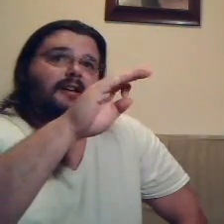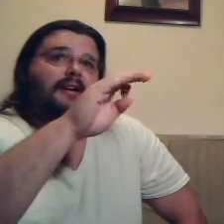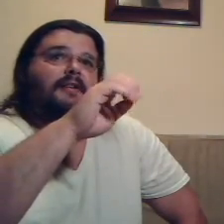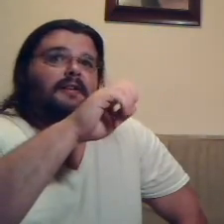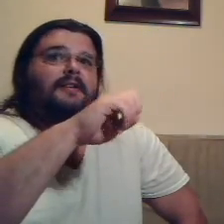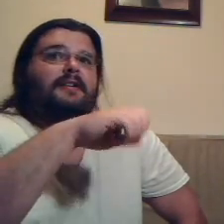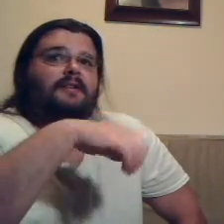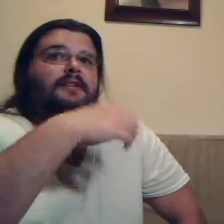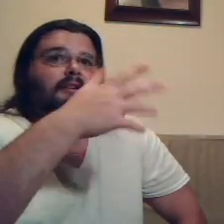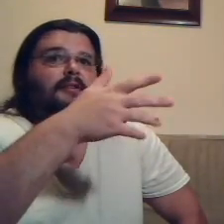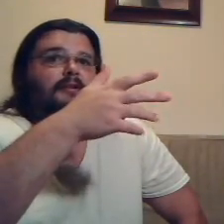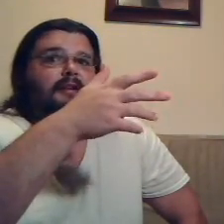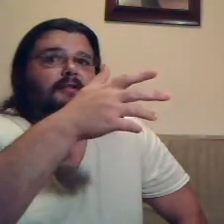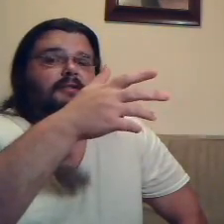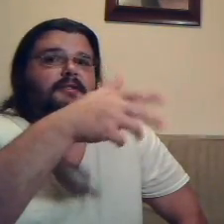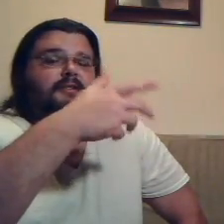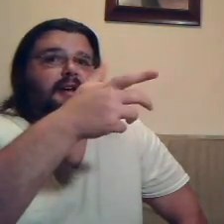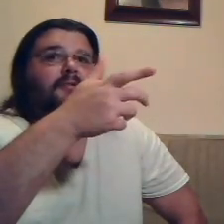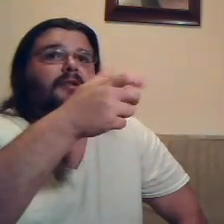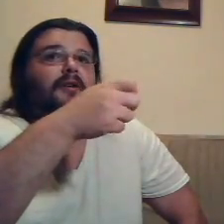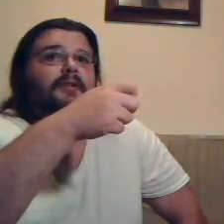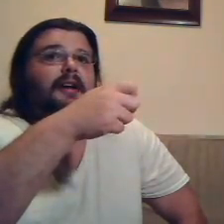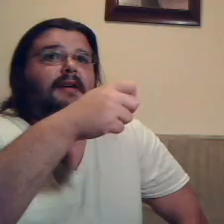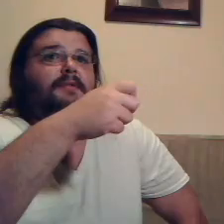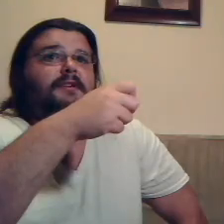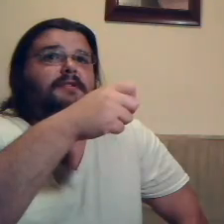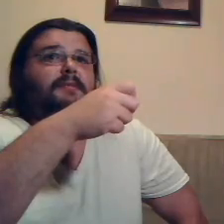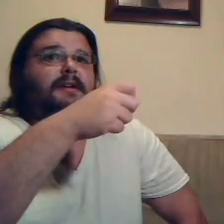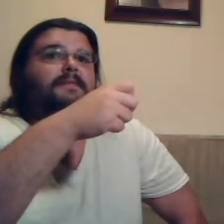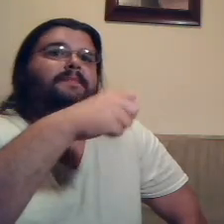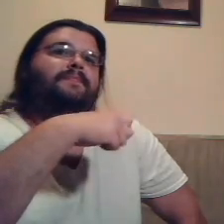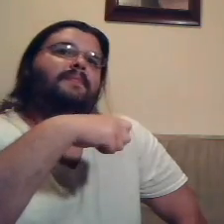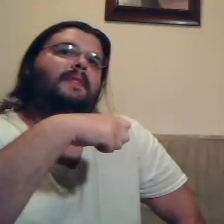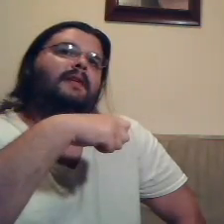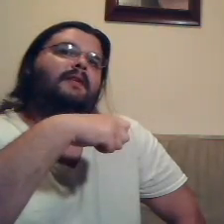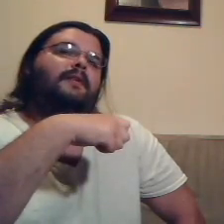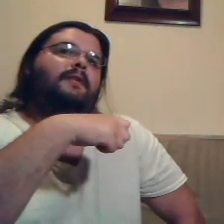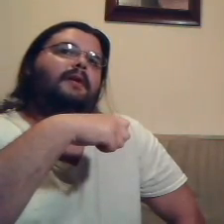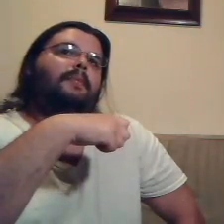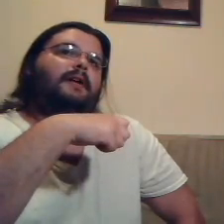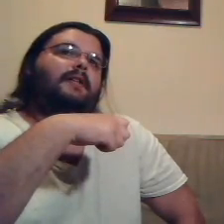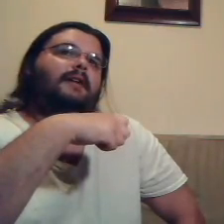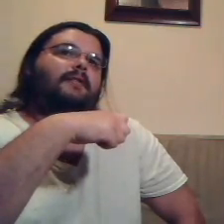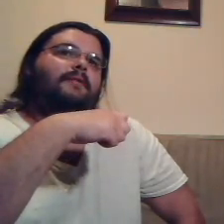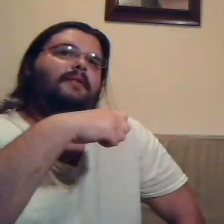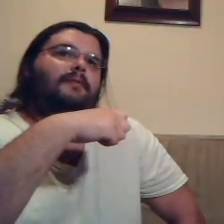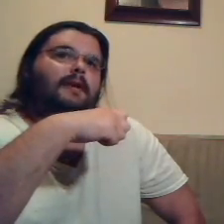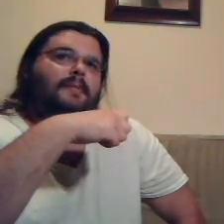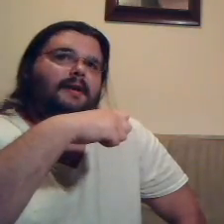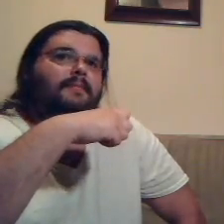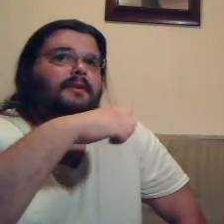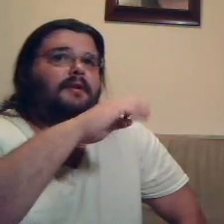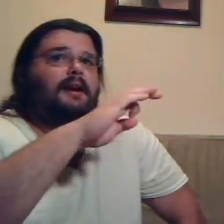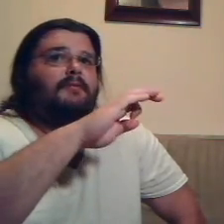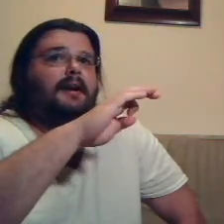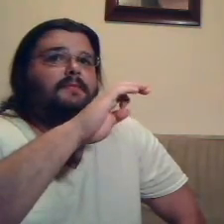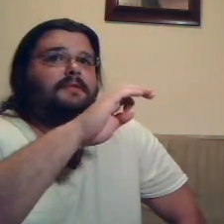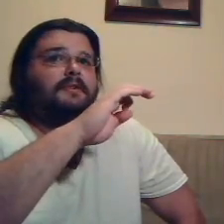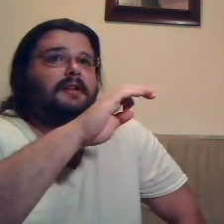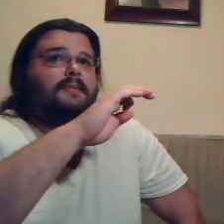like, greeting her, and she's like, yeah, give me just a minute. A minute later. You ready, ma'am? No, not quite. We still need a